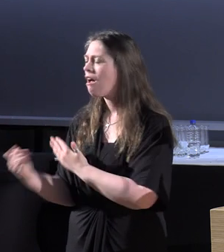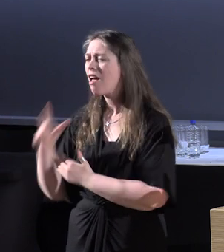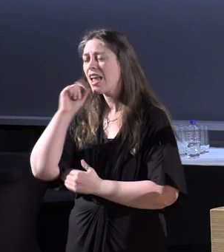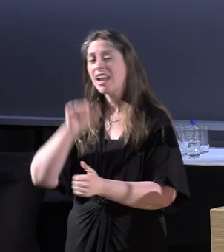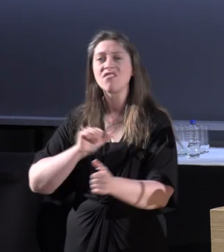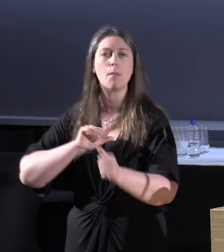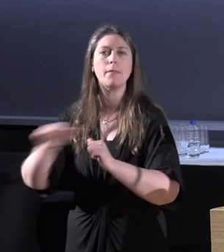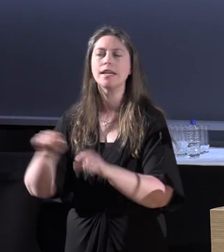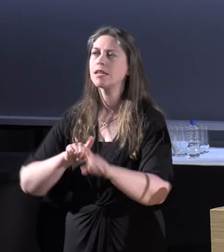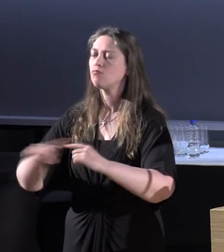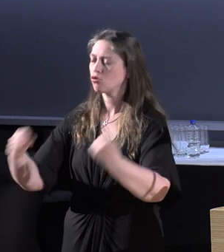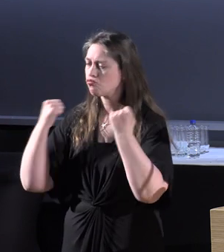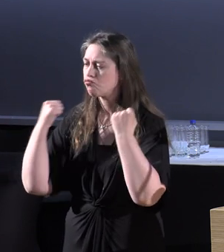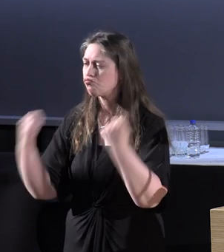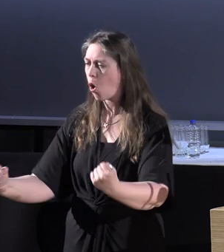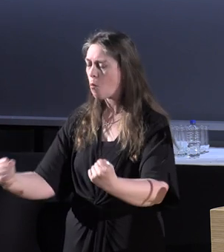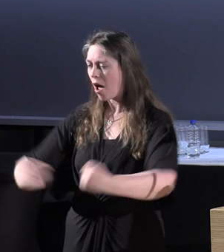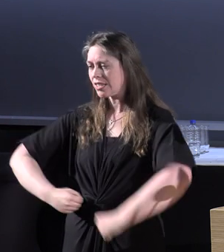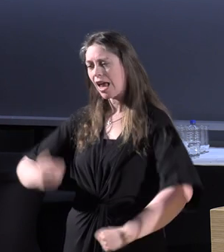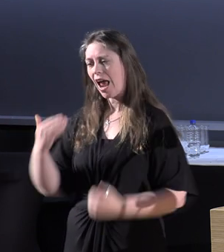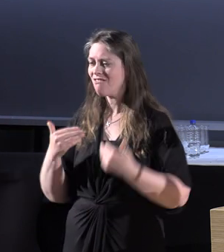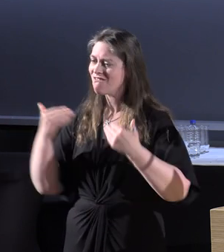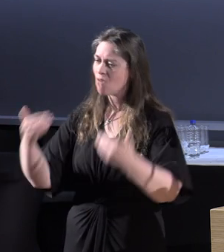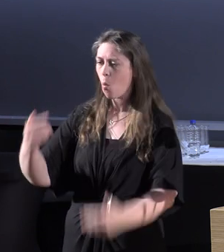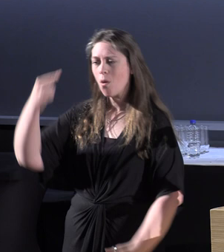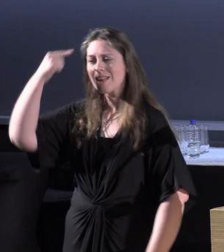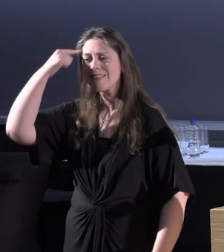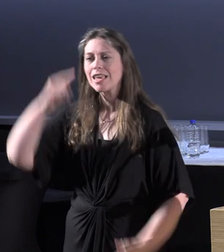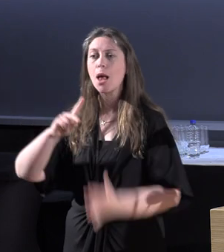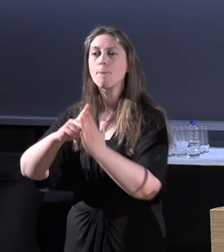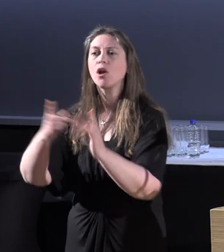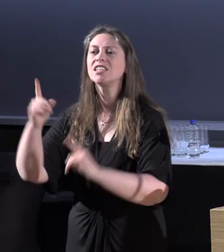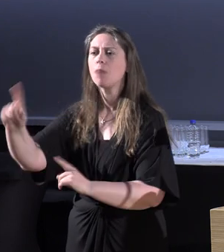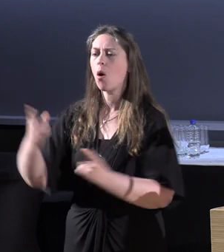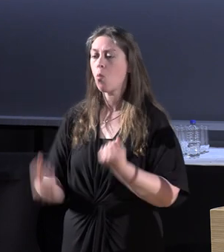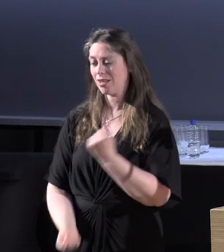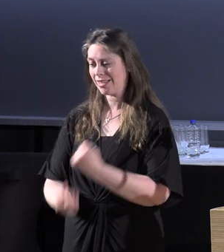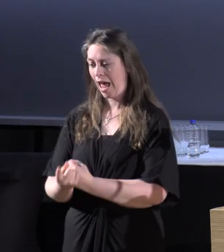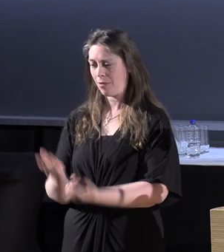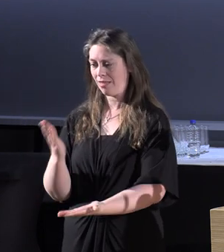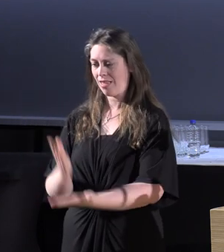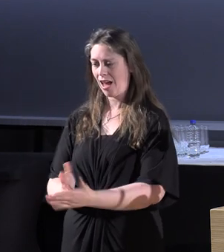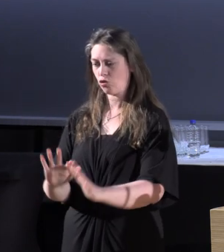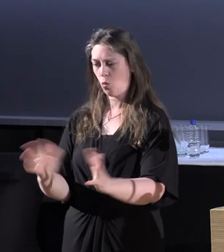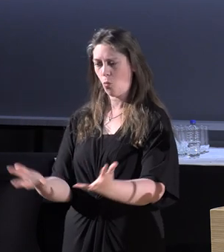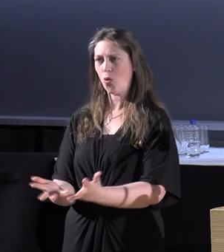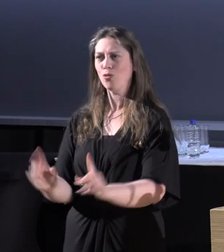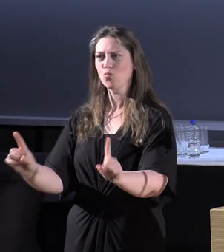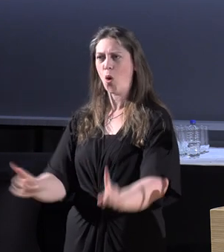most robust and most forward-thinking policy, but practice on the ground can be shit.